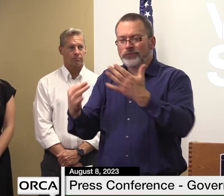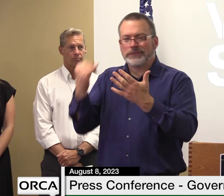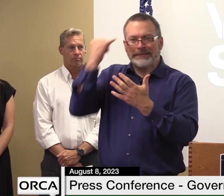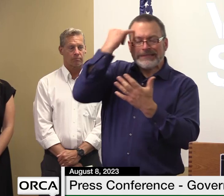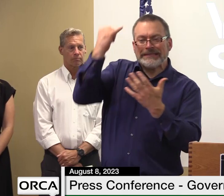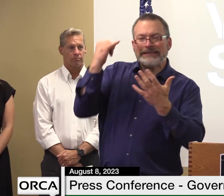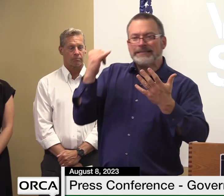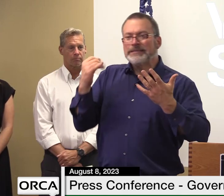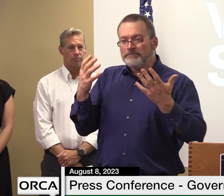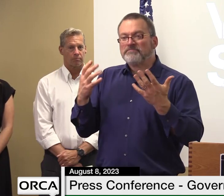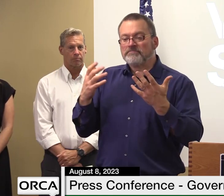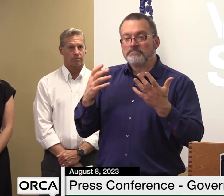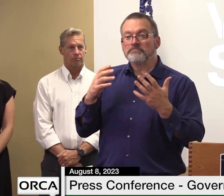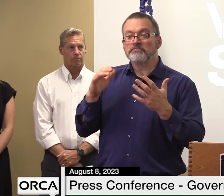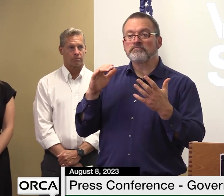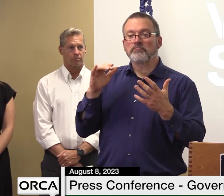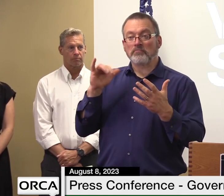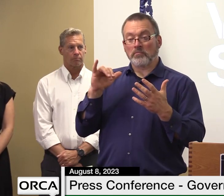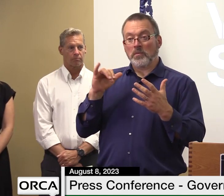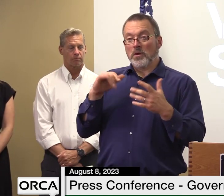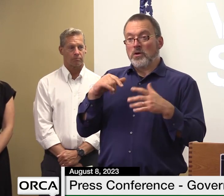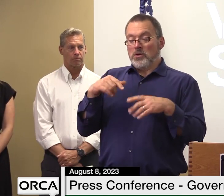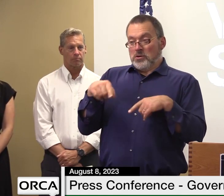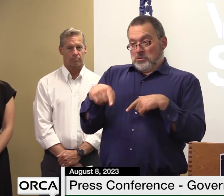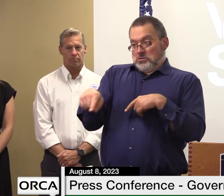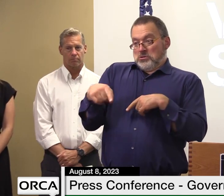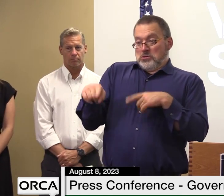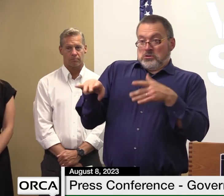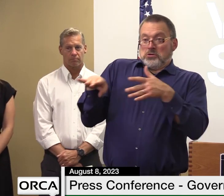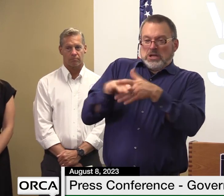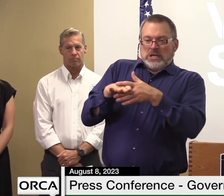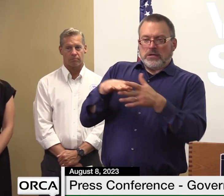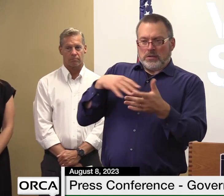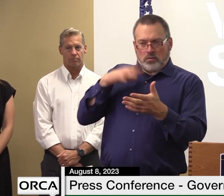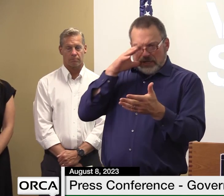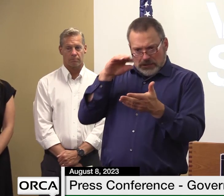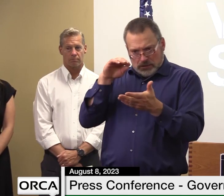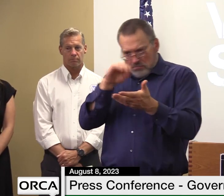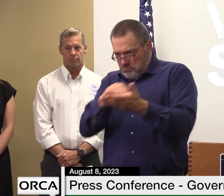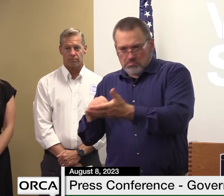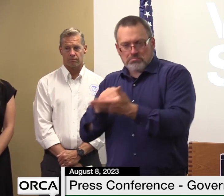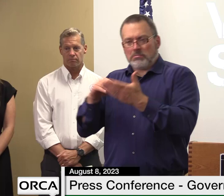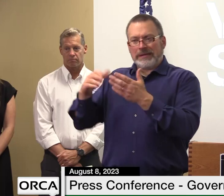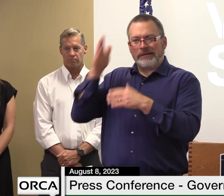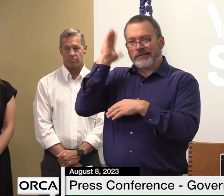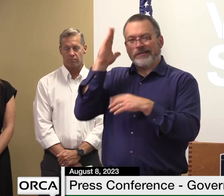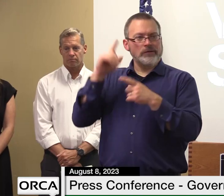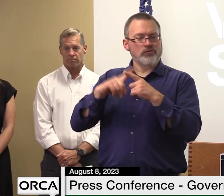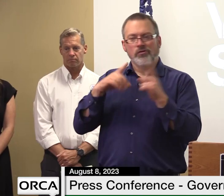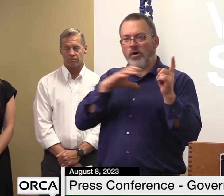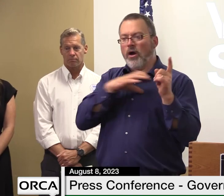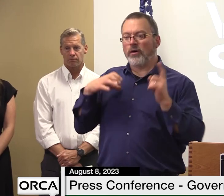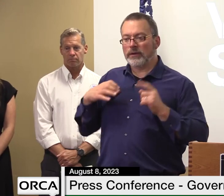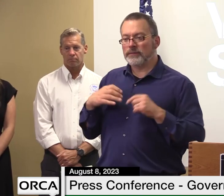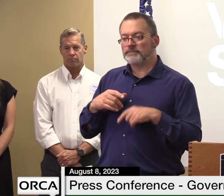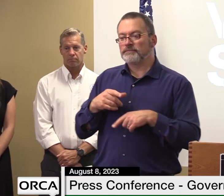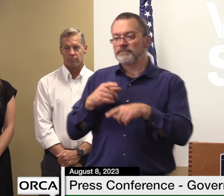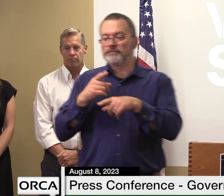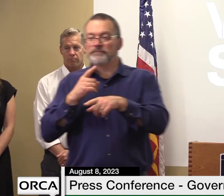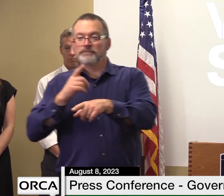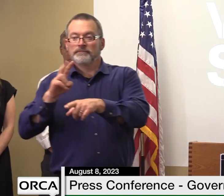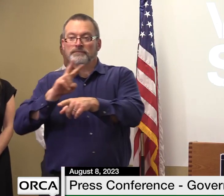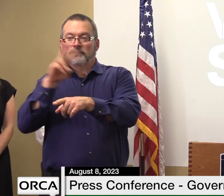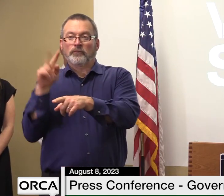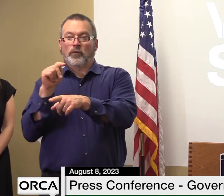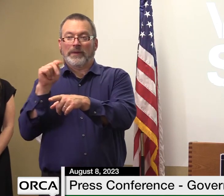that together during their break um to to present do you foresee it based on your conversations right now that it